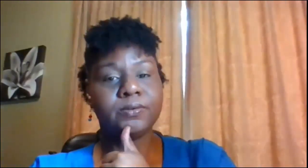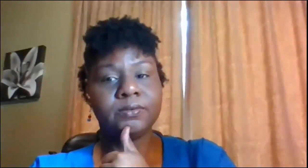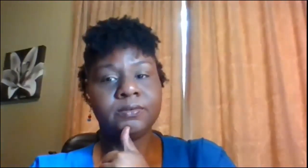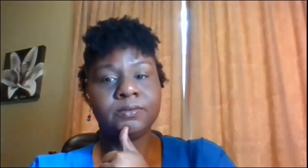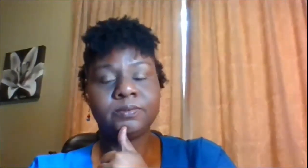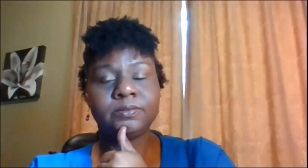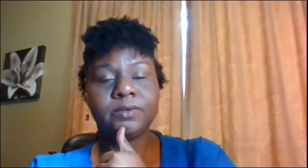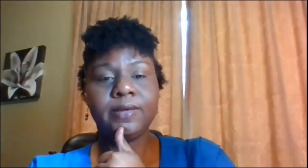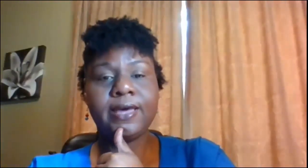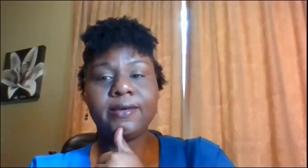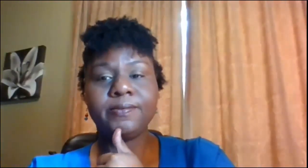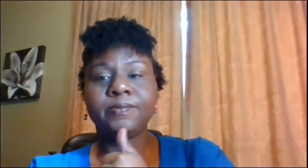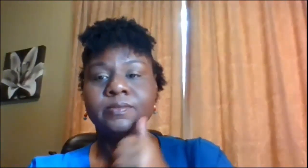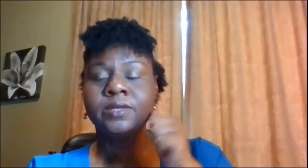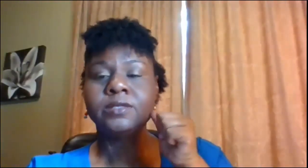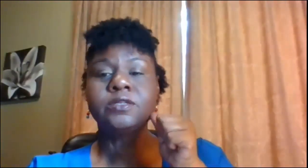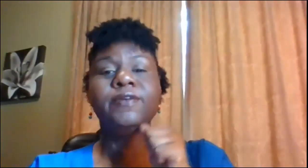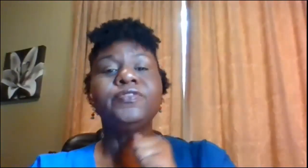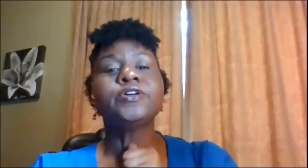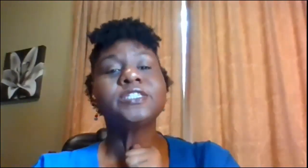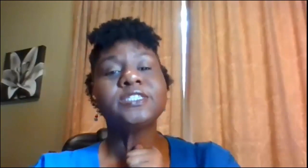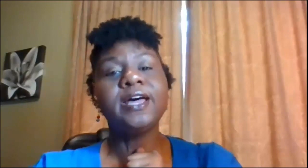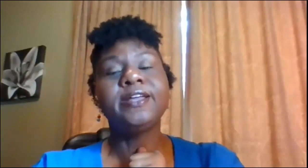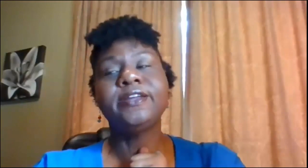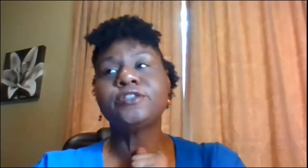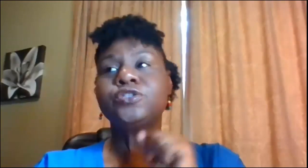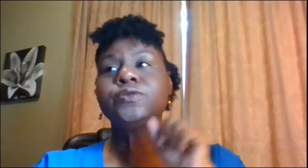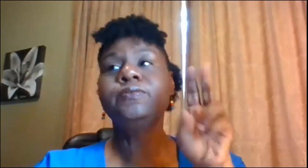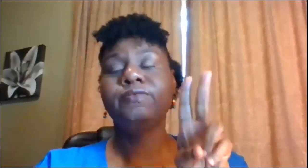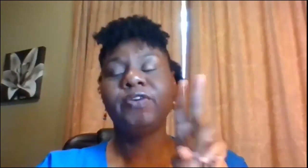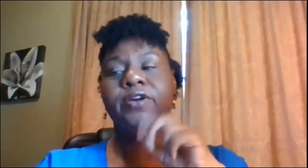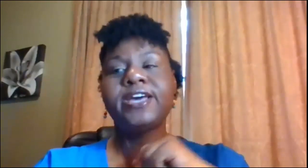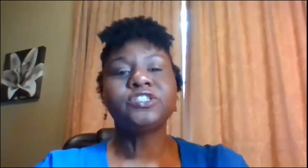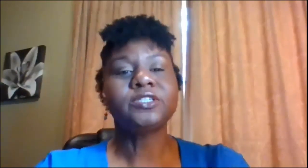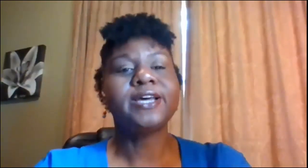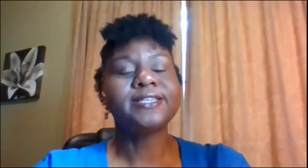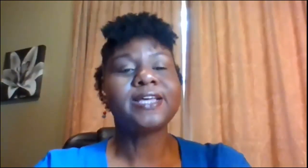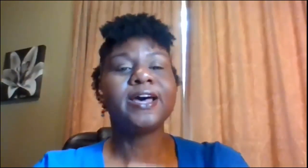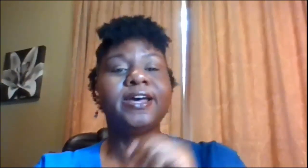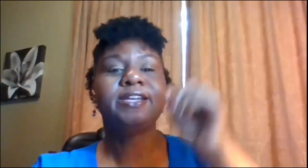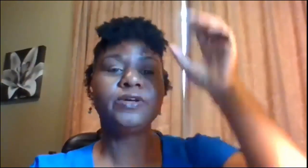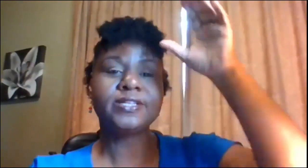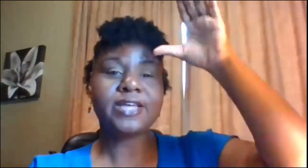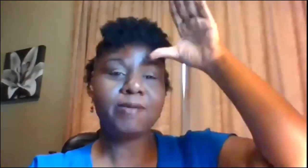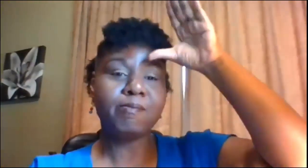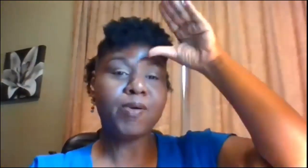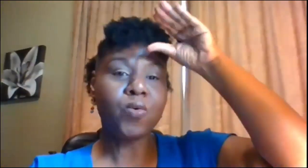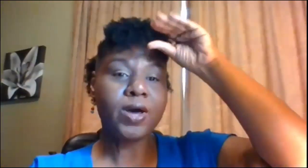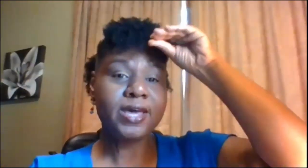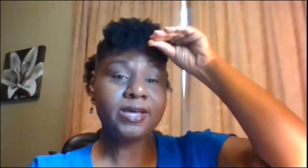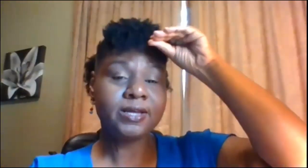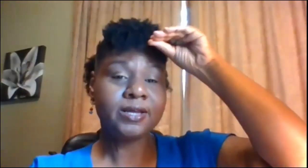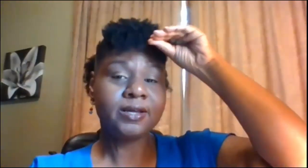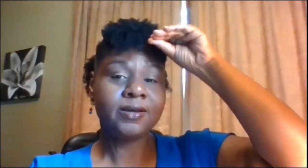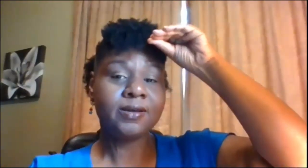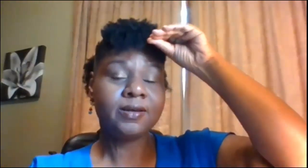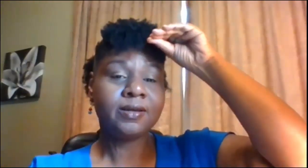okay okay so if your son there's two variations to that sign you can sign boy baby